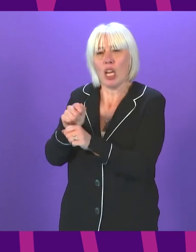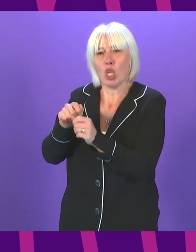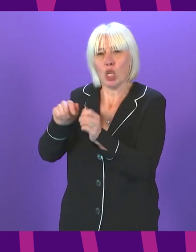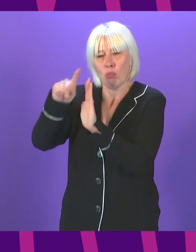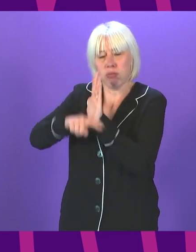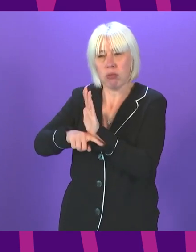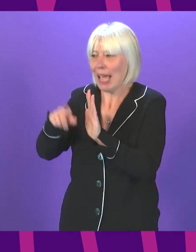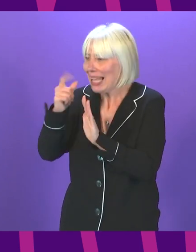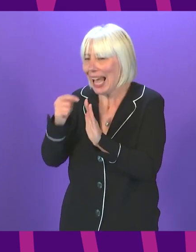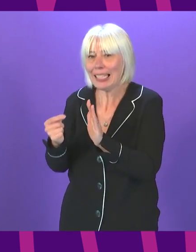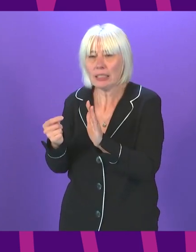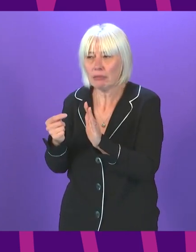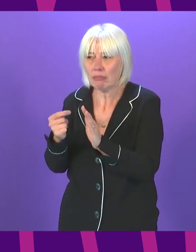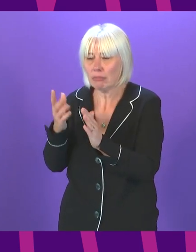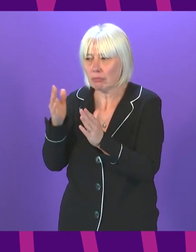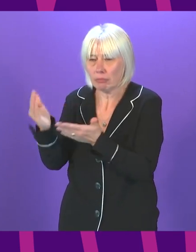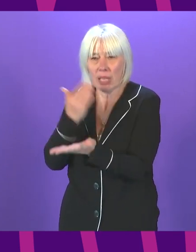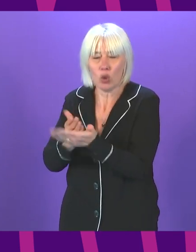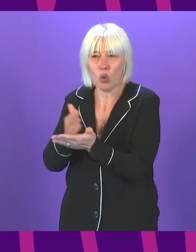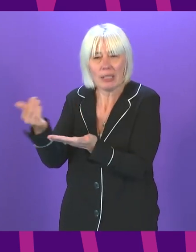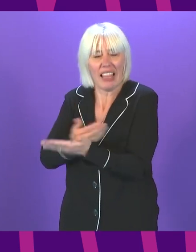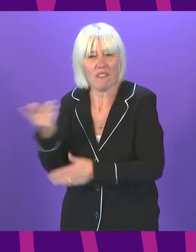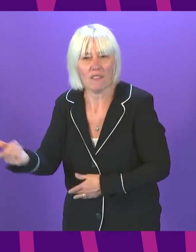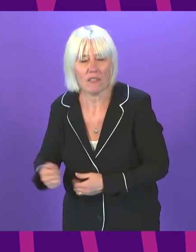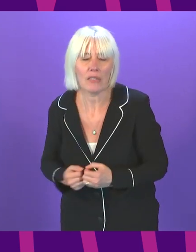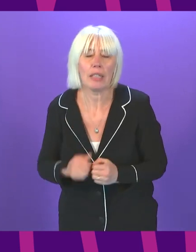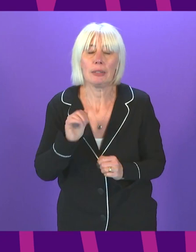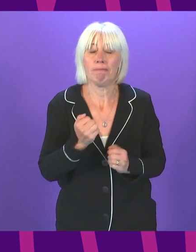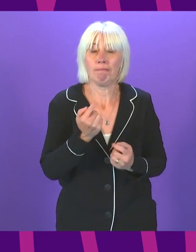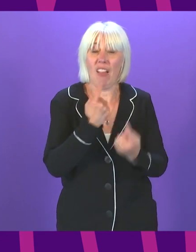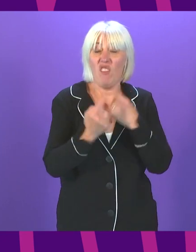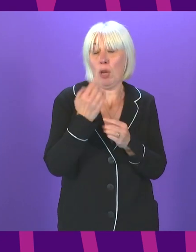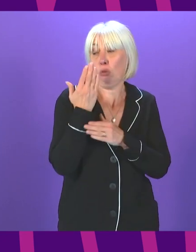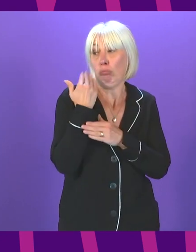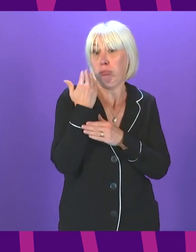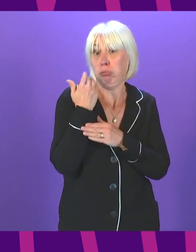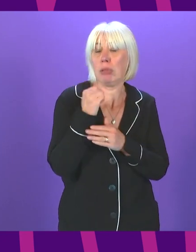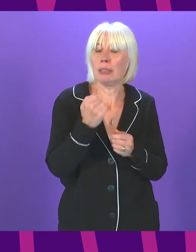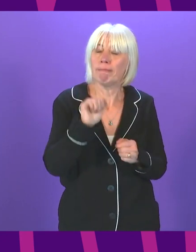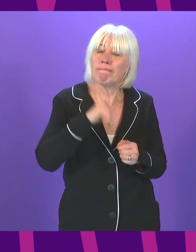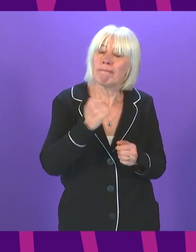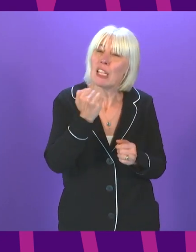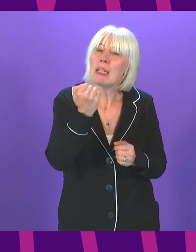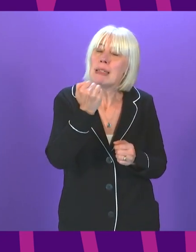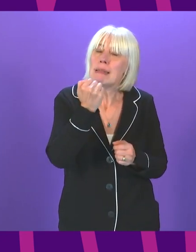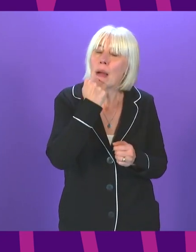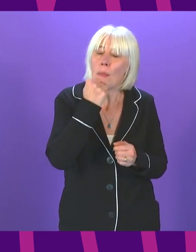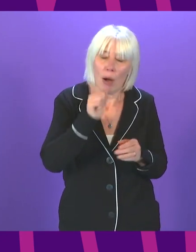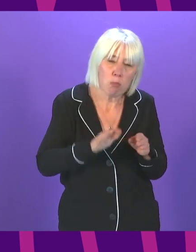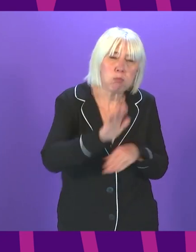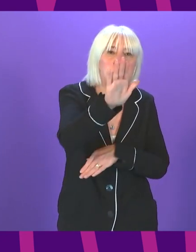Yes, I mean, one of the things that anybody can see by looking at the data for the last few days is that while we have had record numbers of cases being reported,